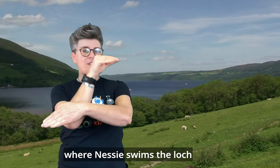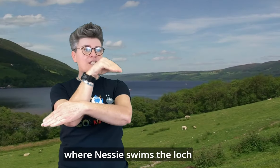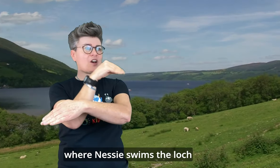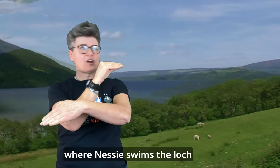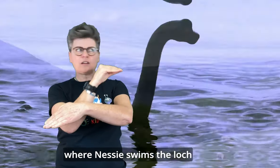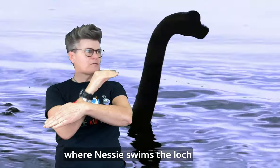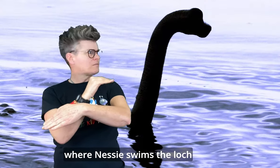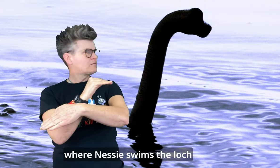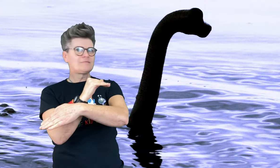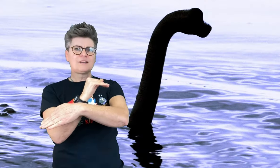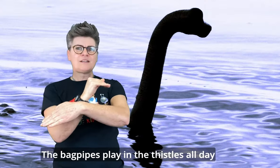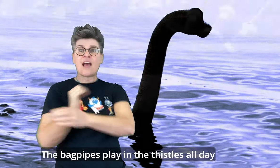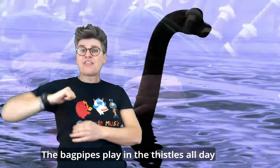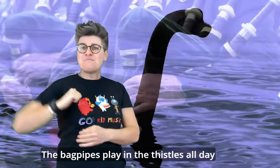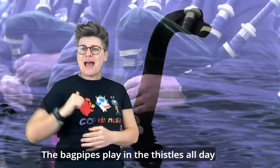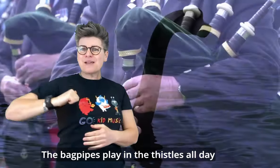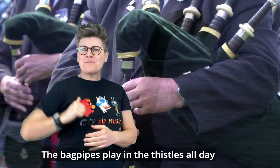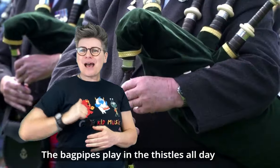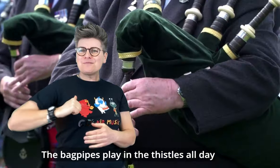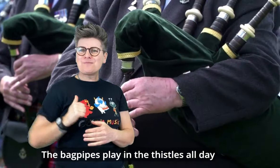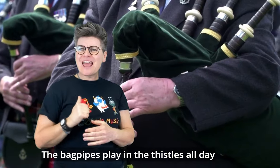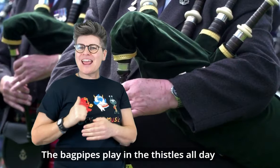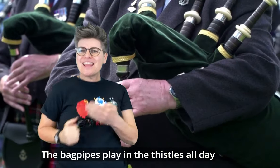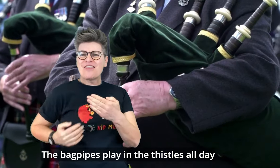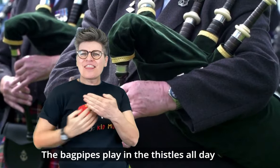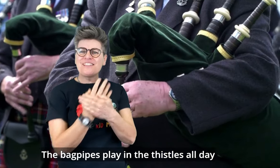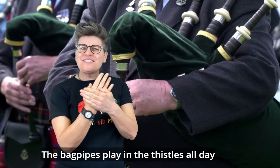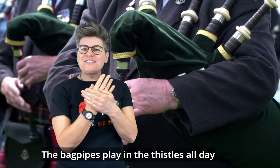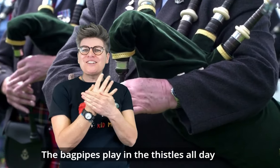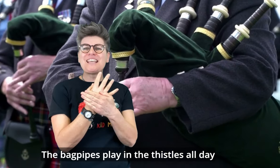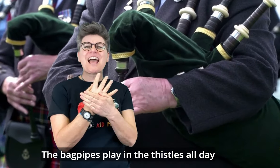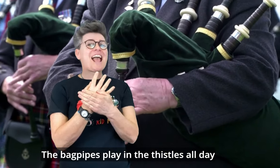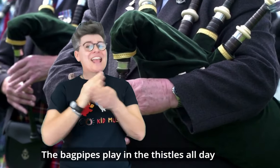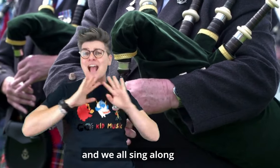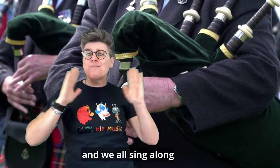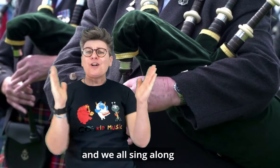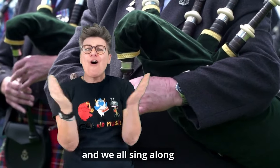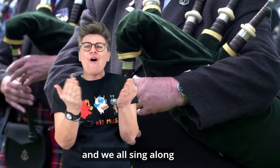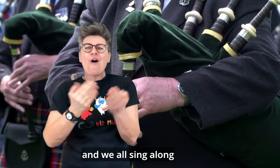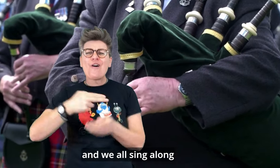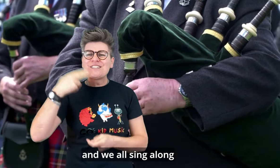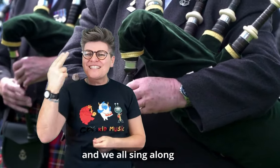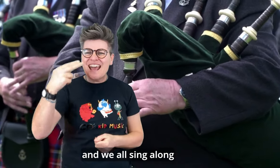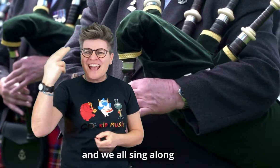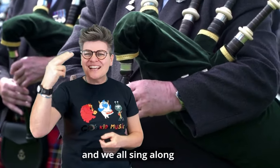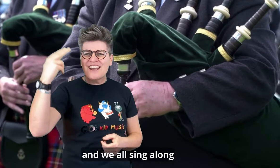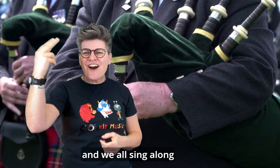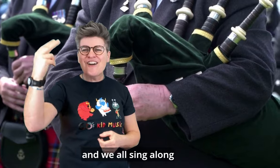the law The bagpipes play in the whistles all day And we all sing along